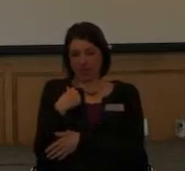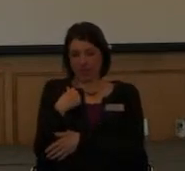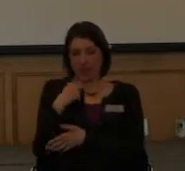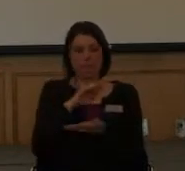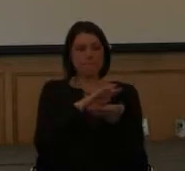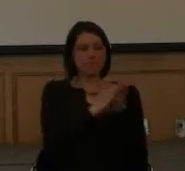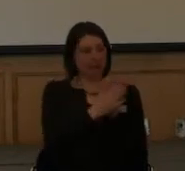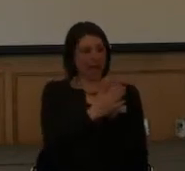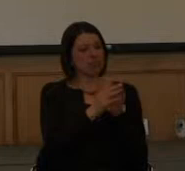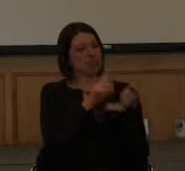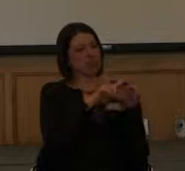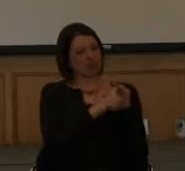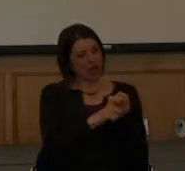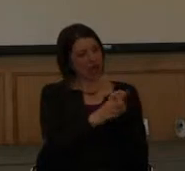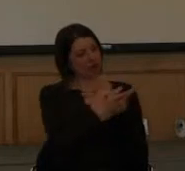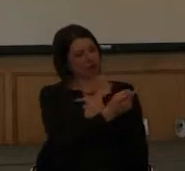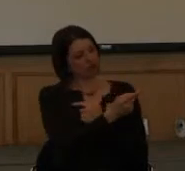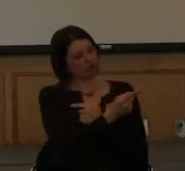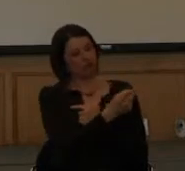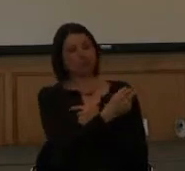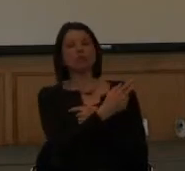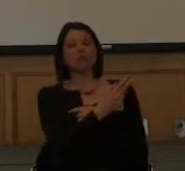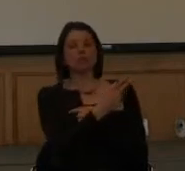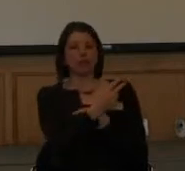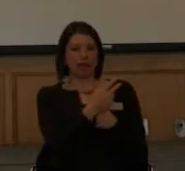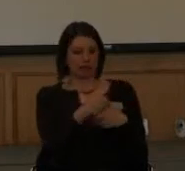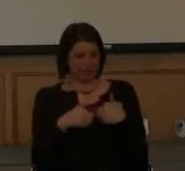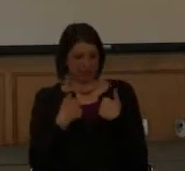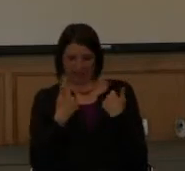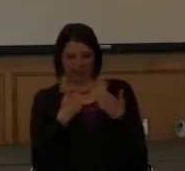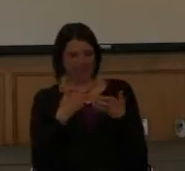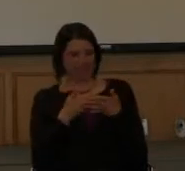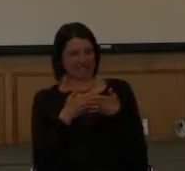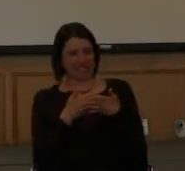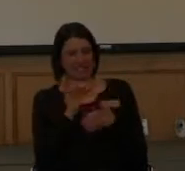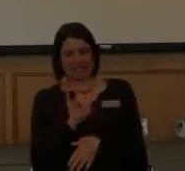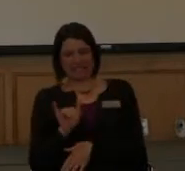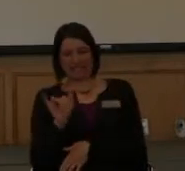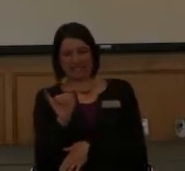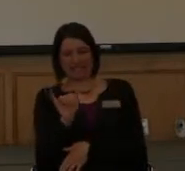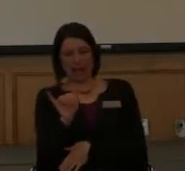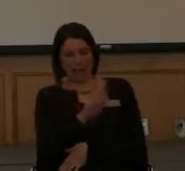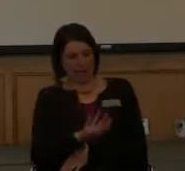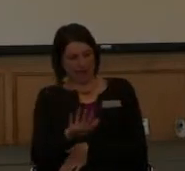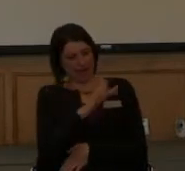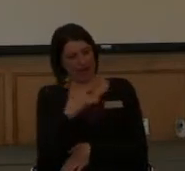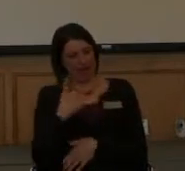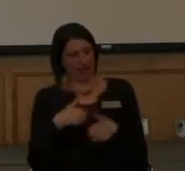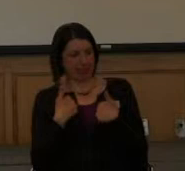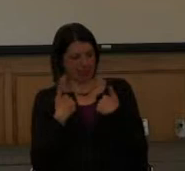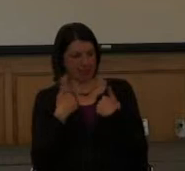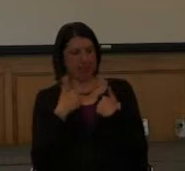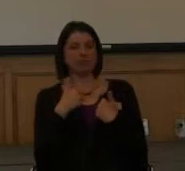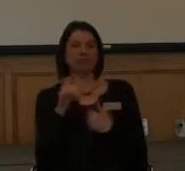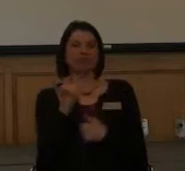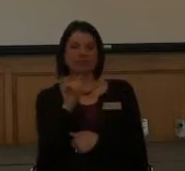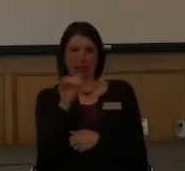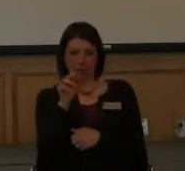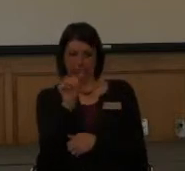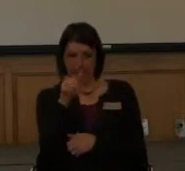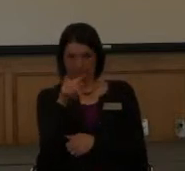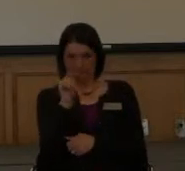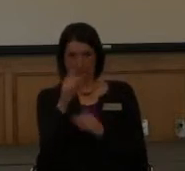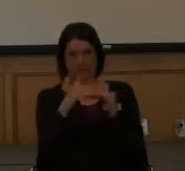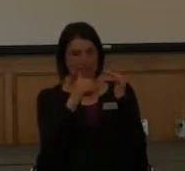couple who was staying in the same apartment complex I was staying in. The husband was, well, actually, I think they were both attending classes